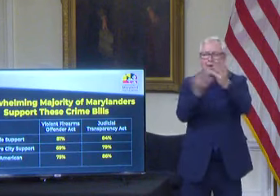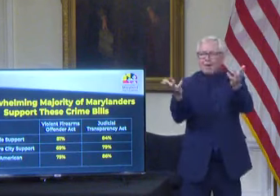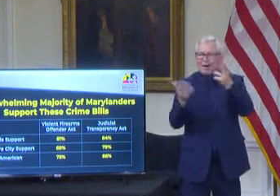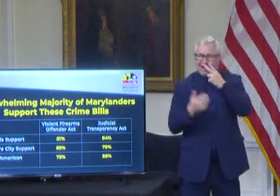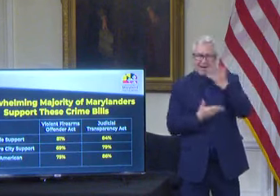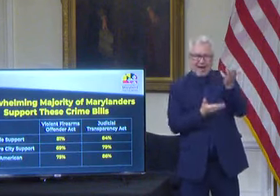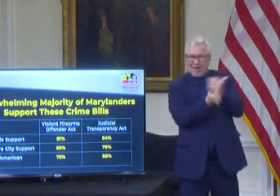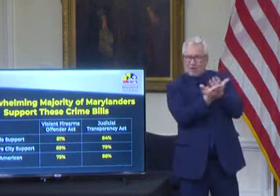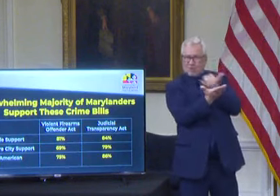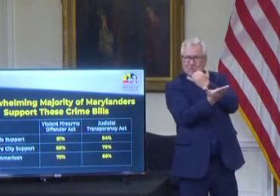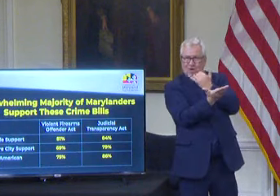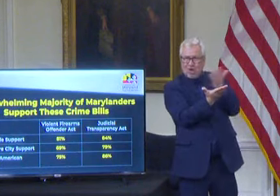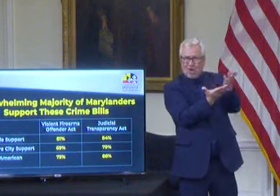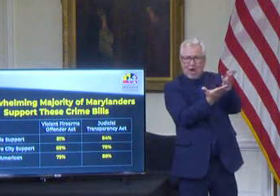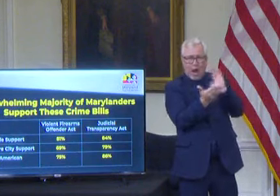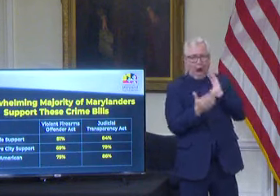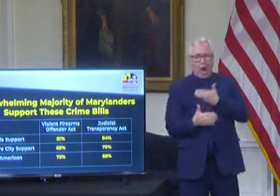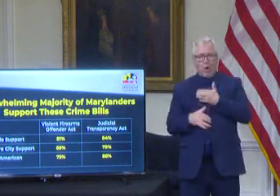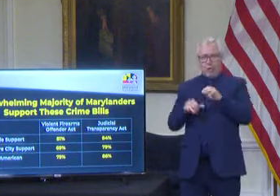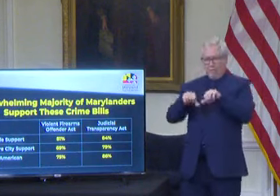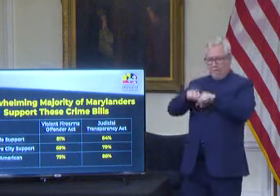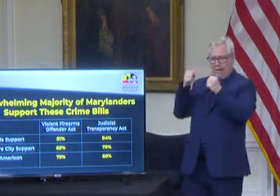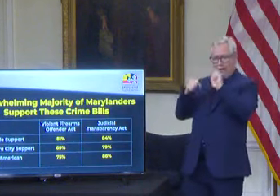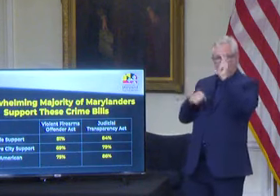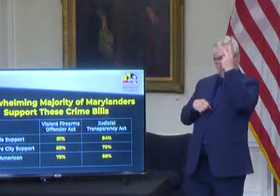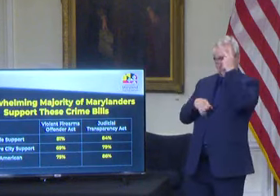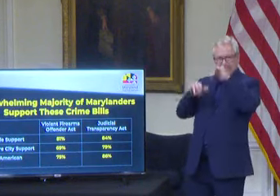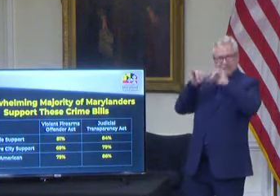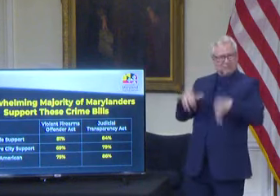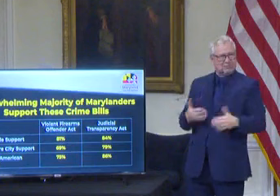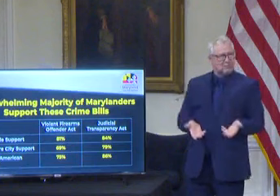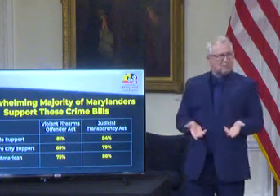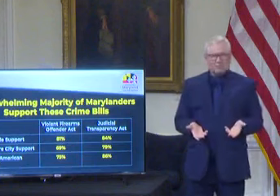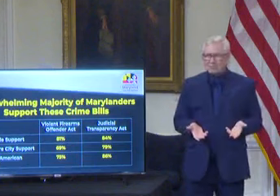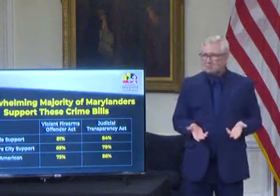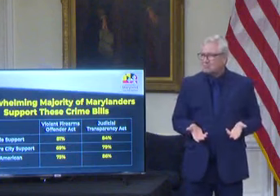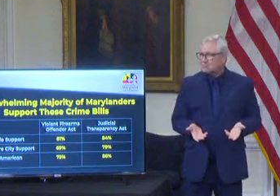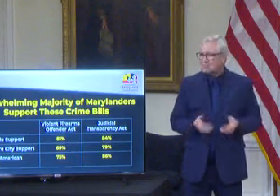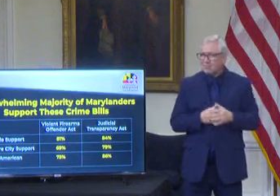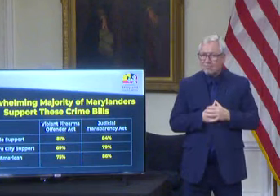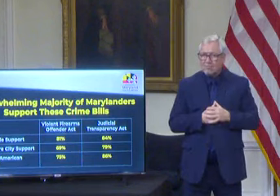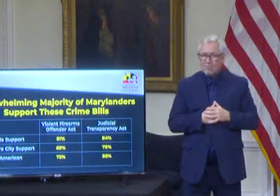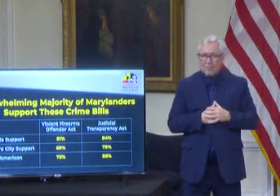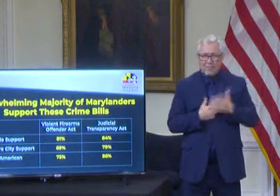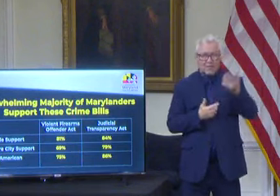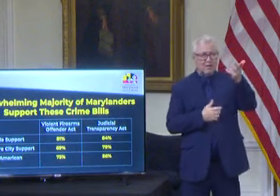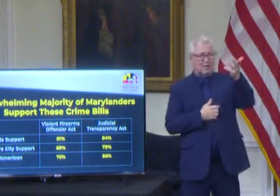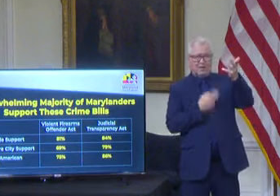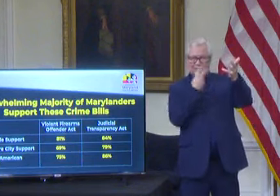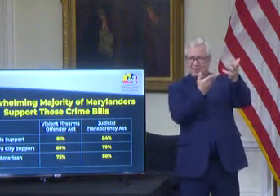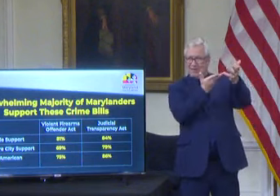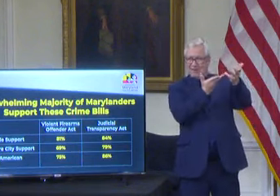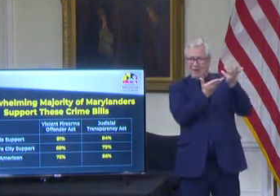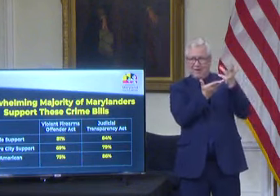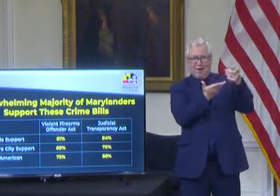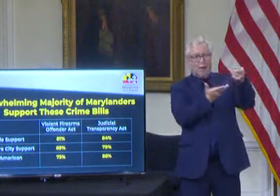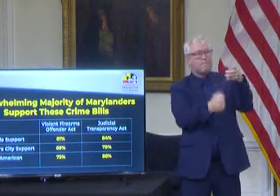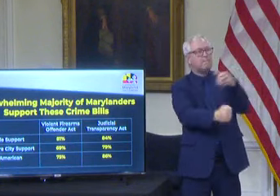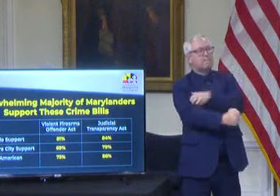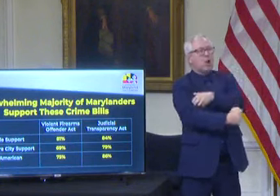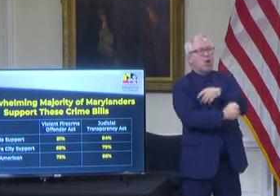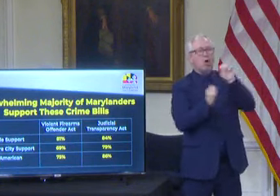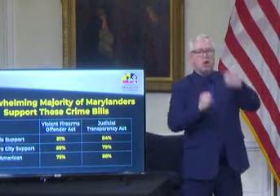with our broken political system. It's an unmitigated arrogance of power and